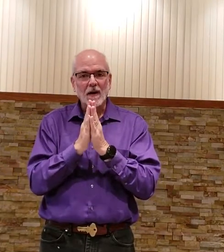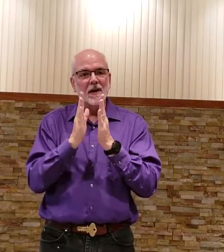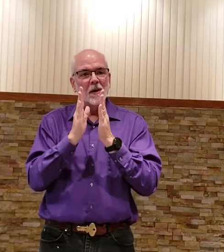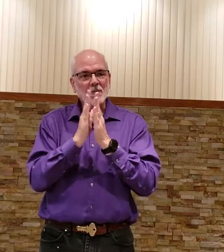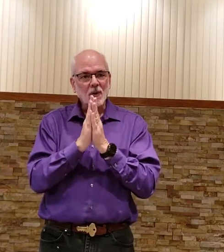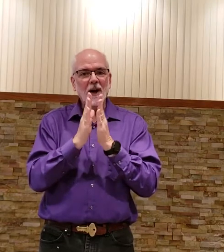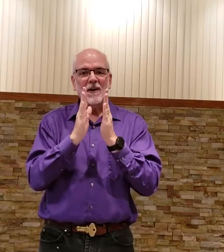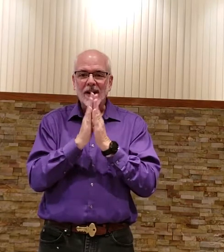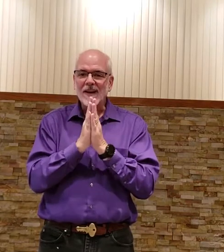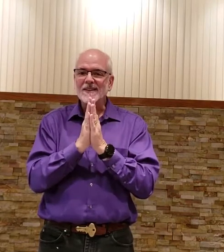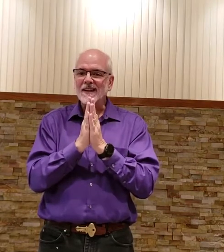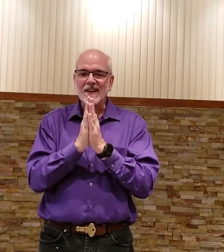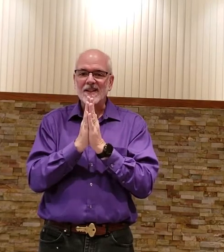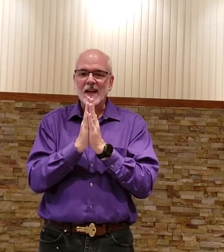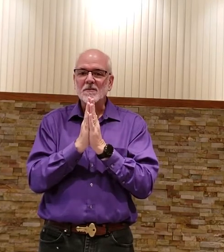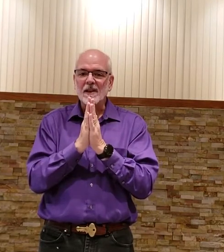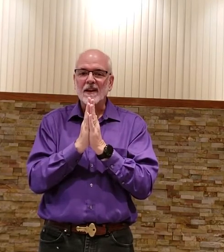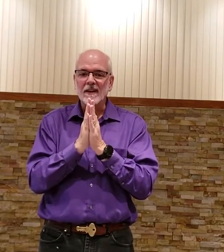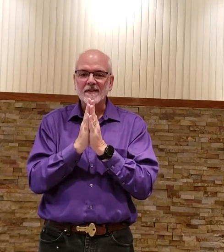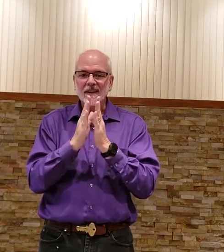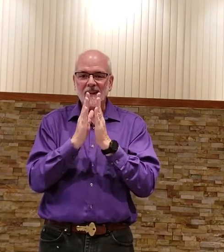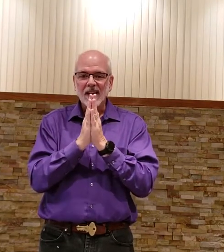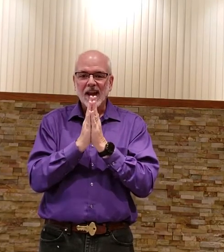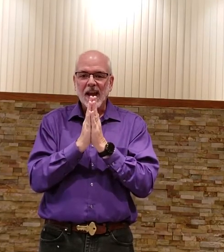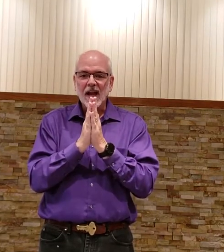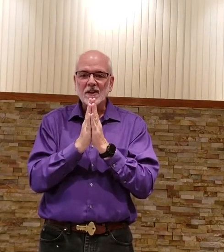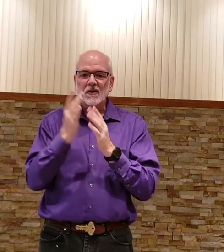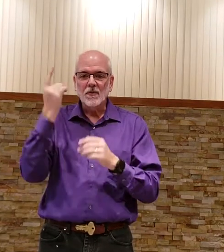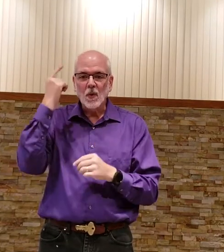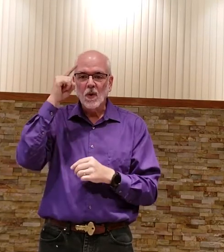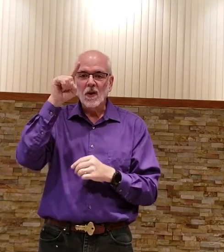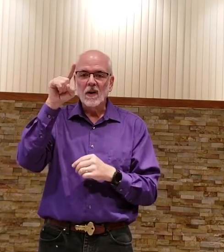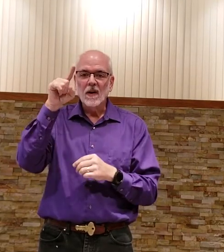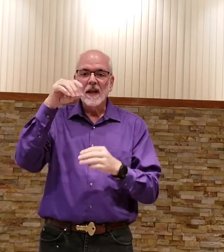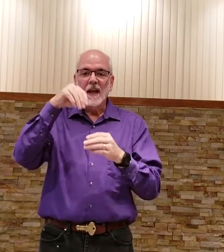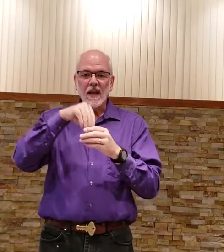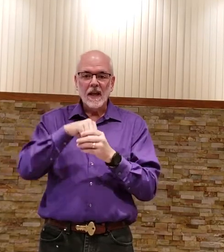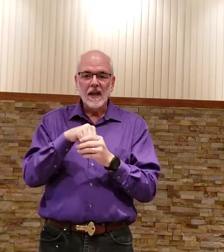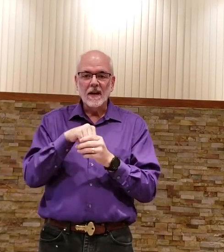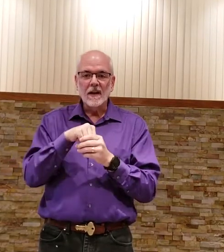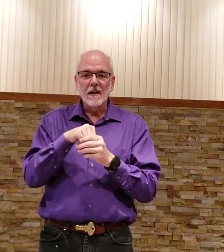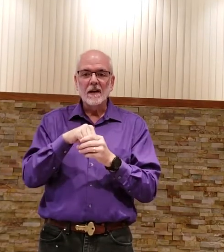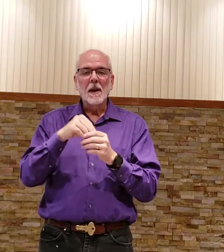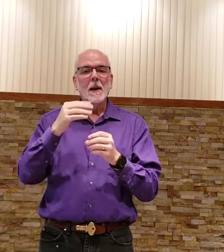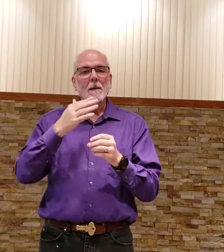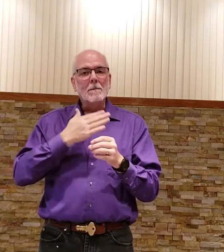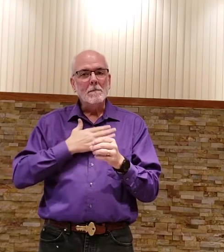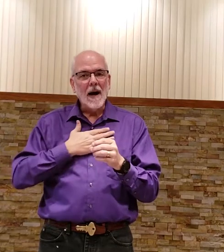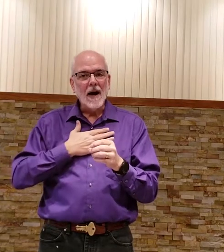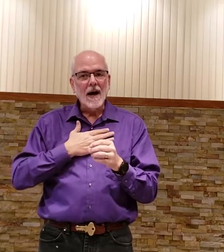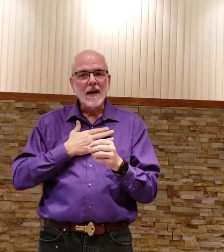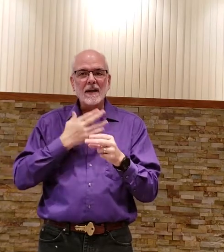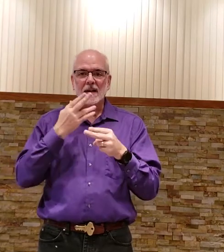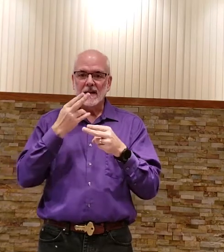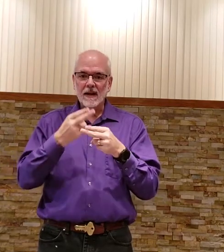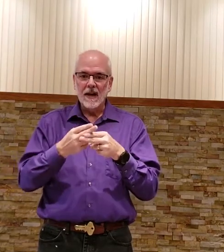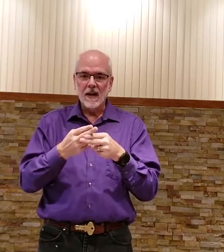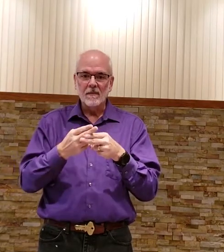prayer and asking is the same sign ask for in my name